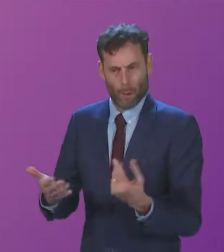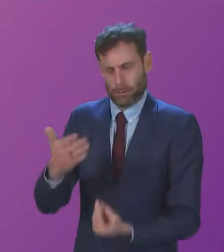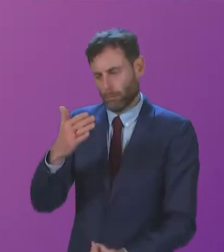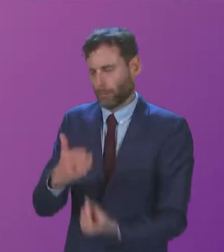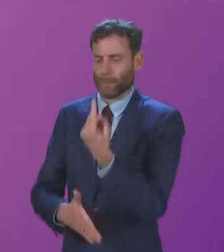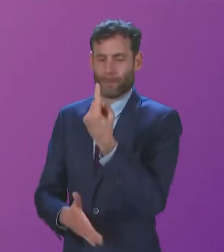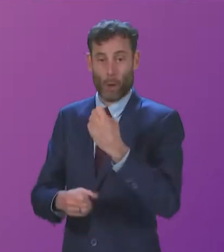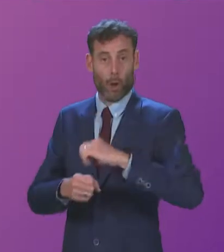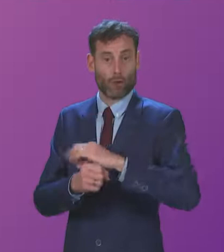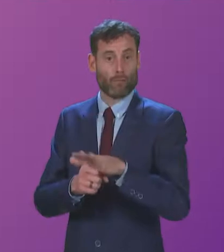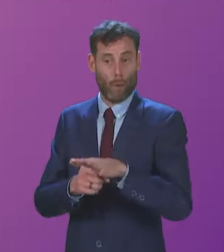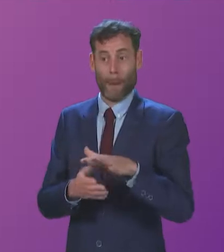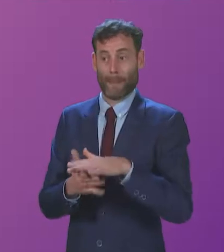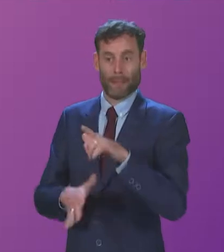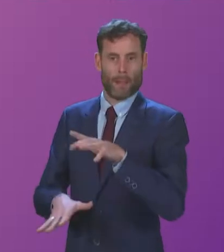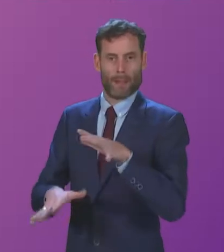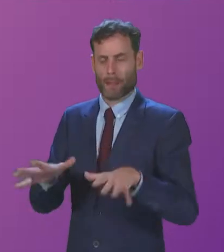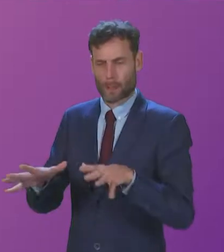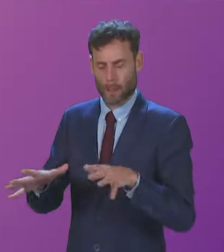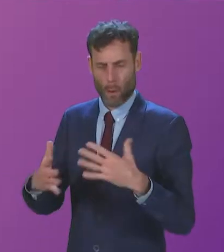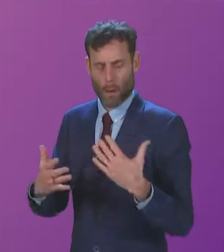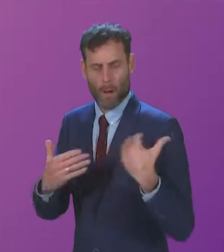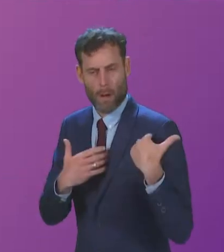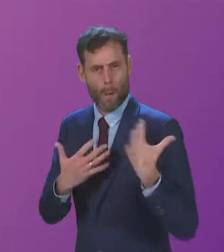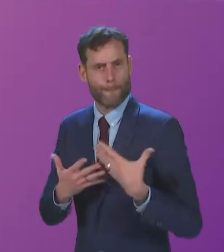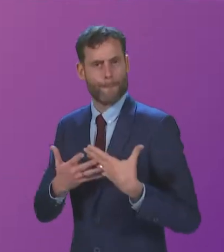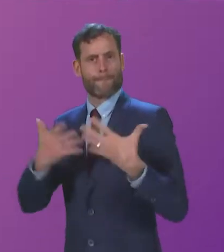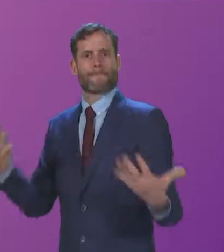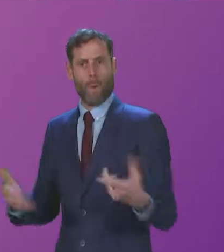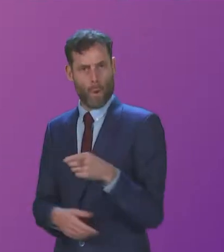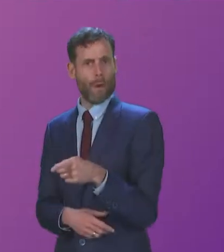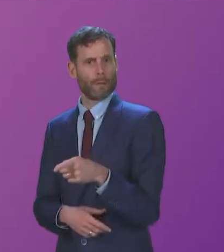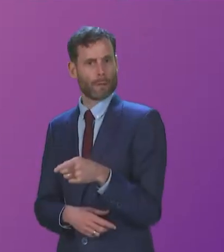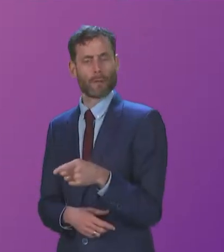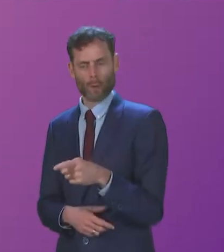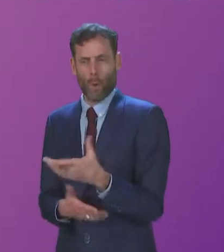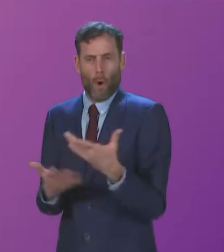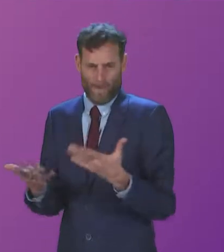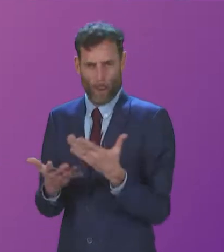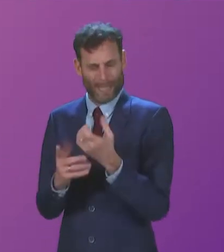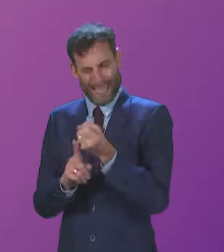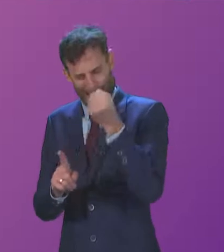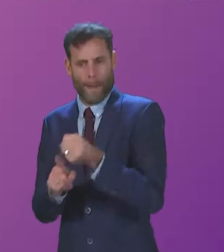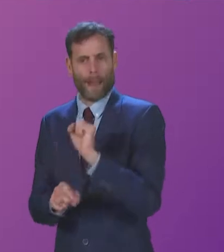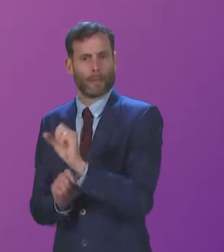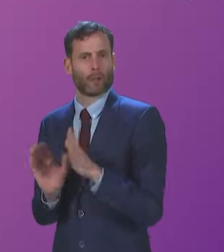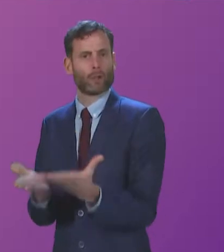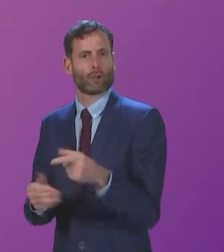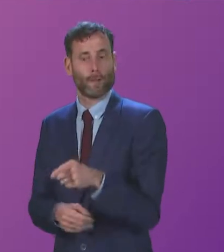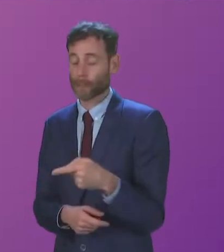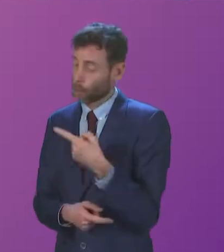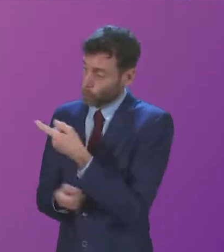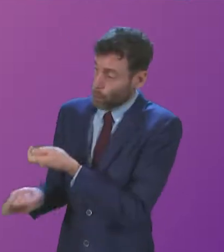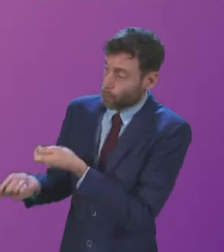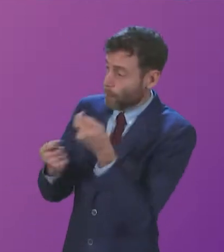our NHS has ever faced, in its 73-year history, does not have a bearing on the outcome as we see today. He asked me for a very specific